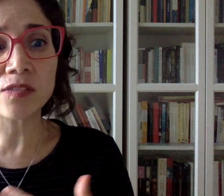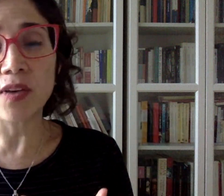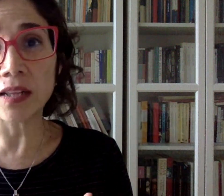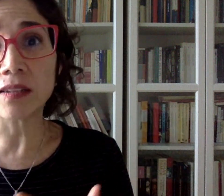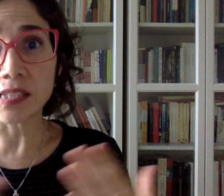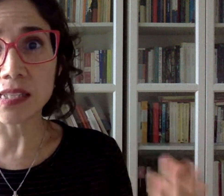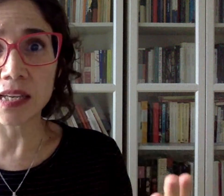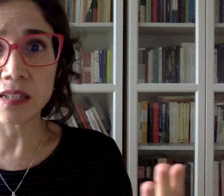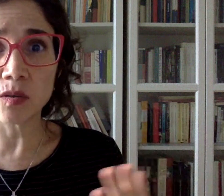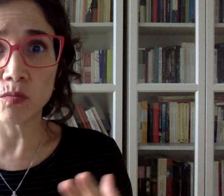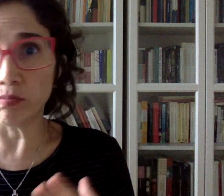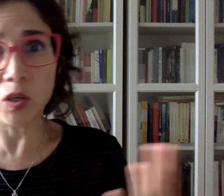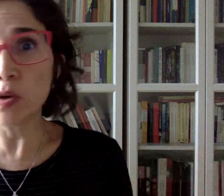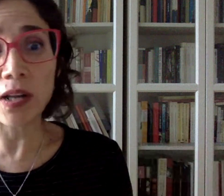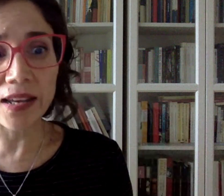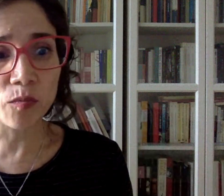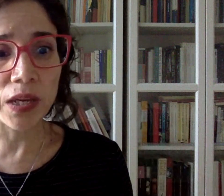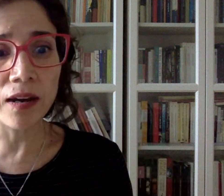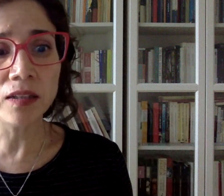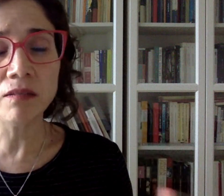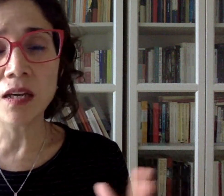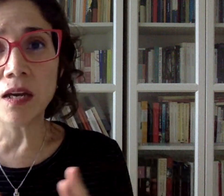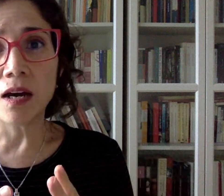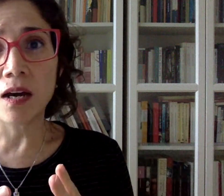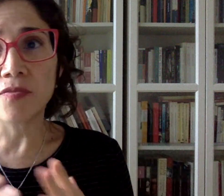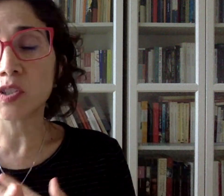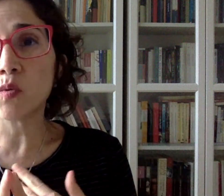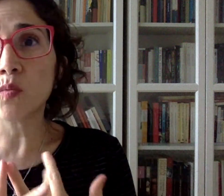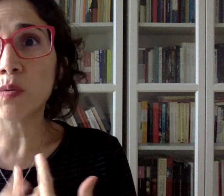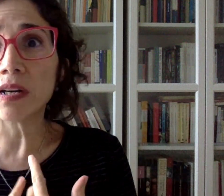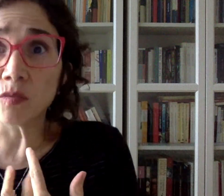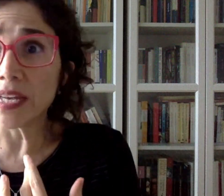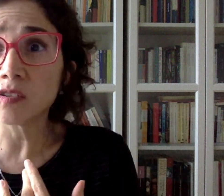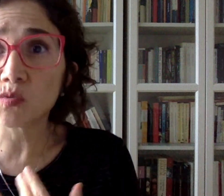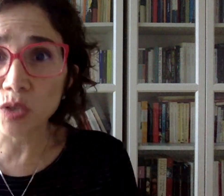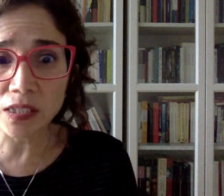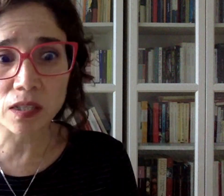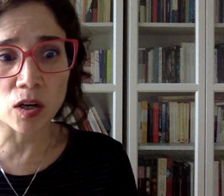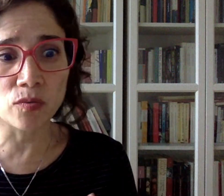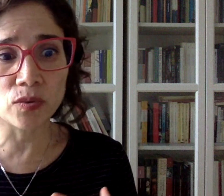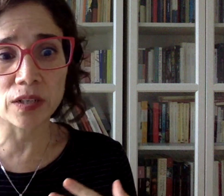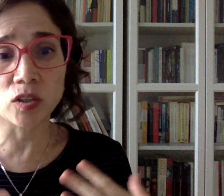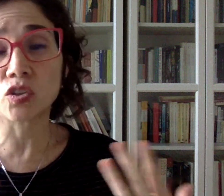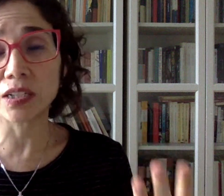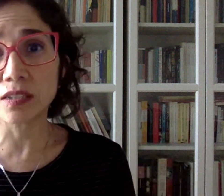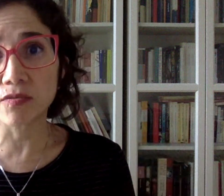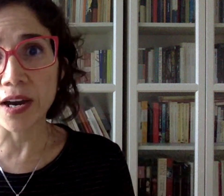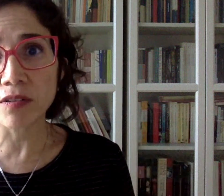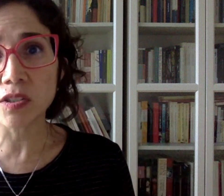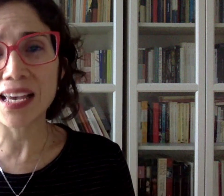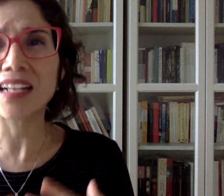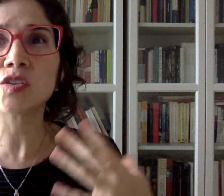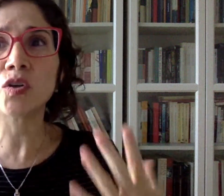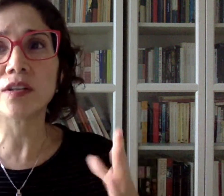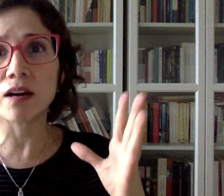disabilities felt, as I said, that we were left behind. First of all, we were at greater risk of contracting the